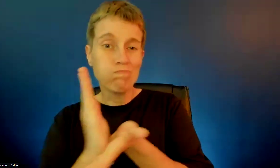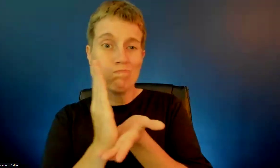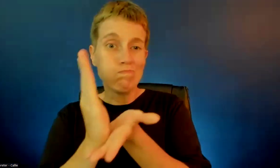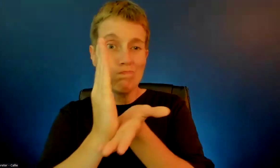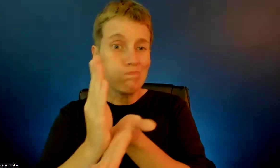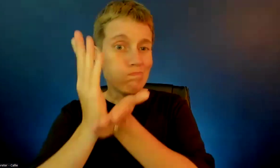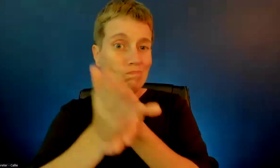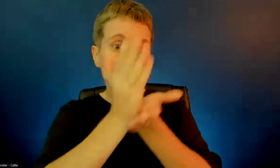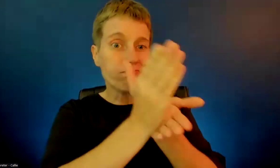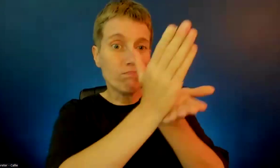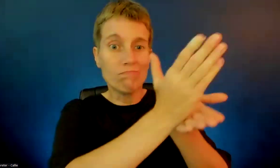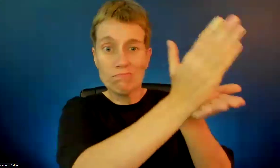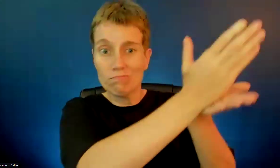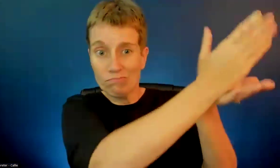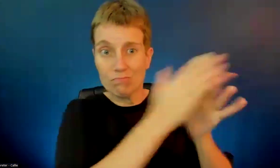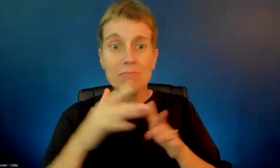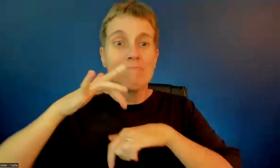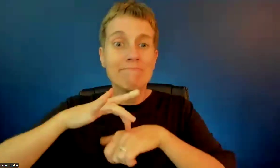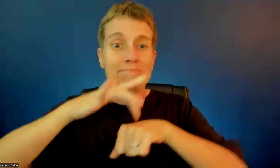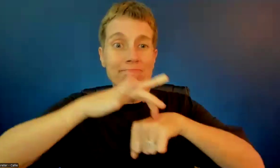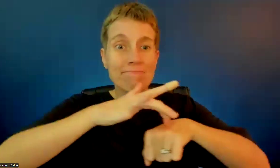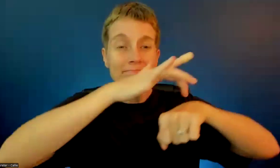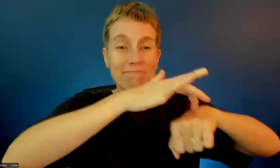the east coast. They're on their way back down to Miami.